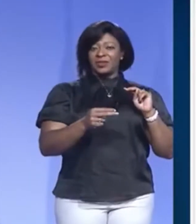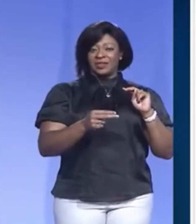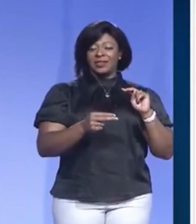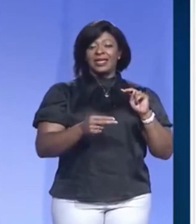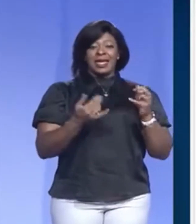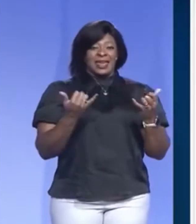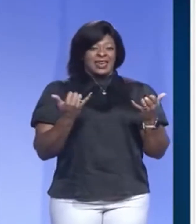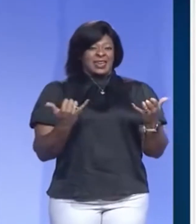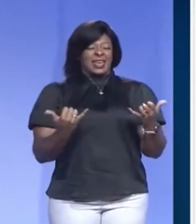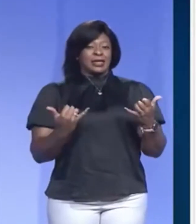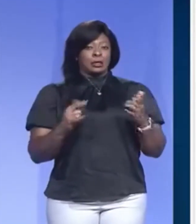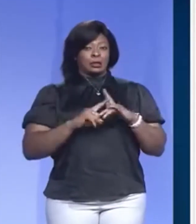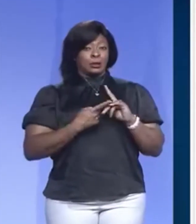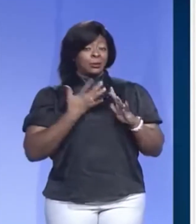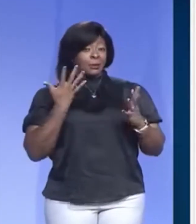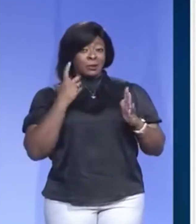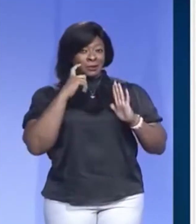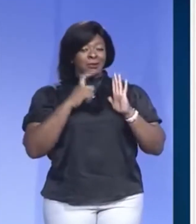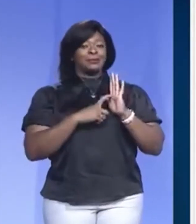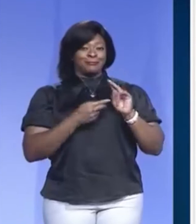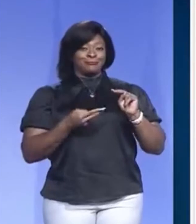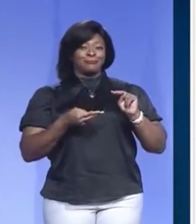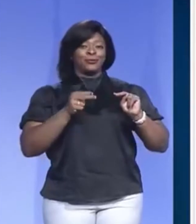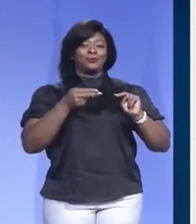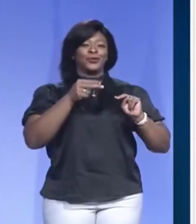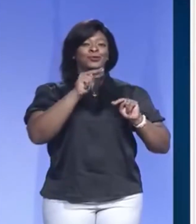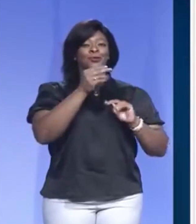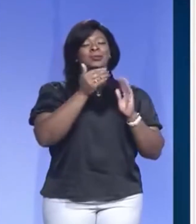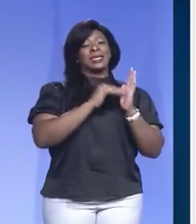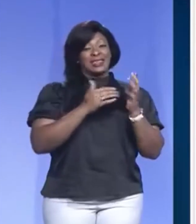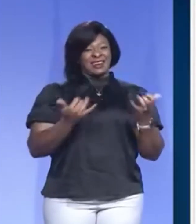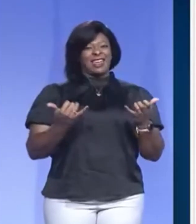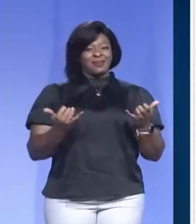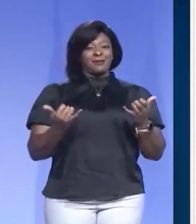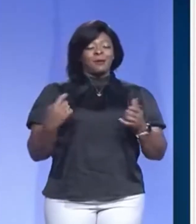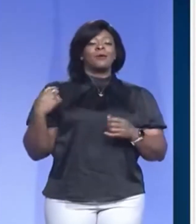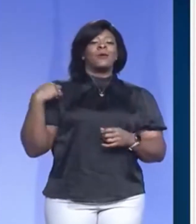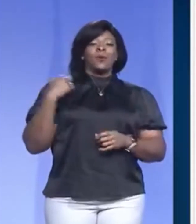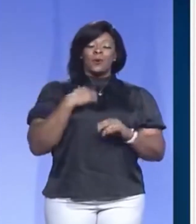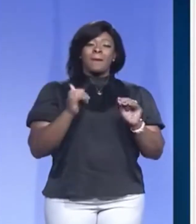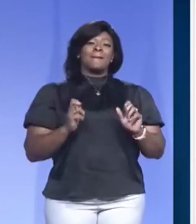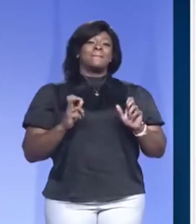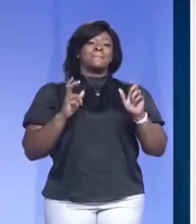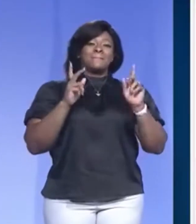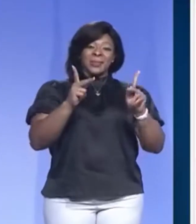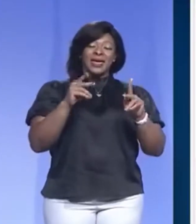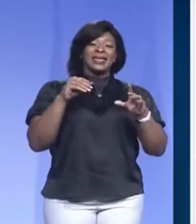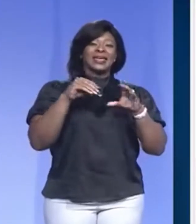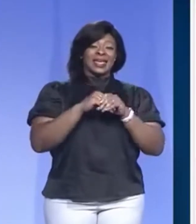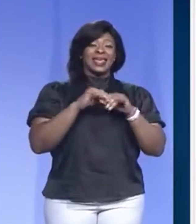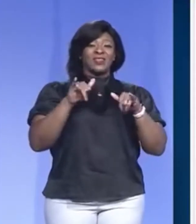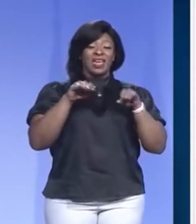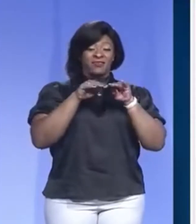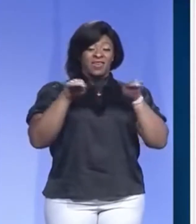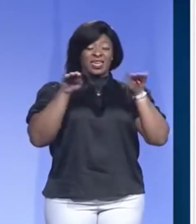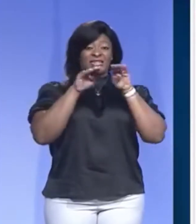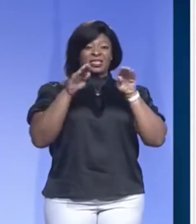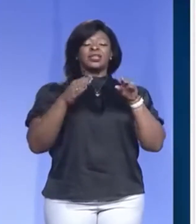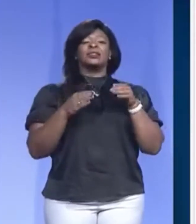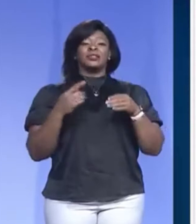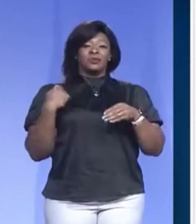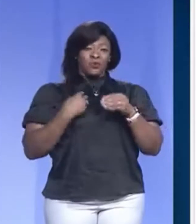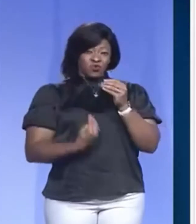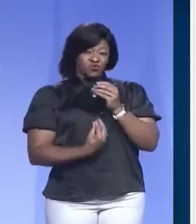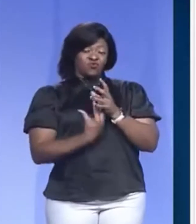is now starting to increase once again so we are back into a phase where we're growing the epidemic